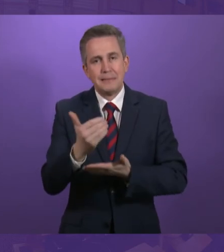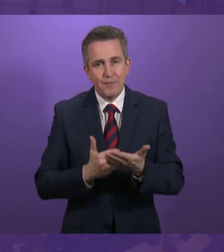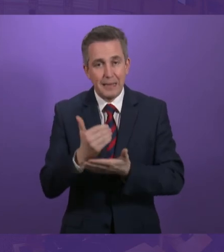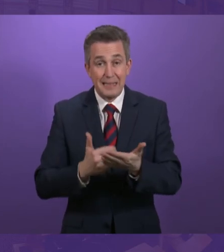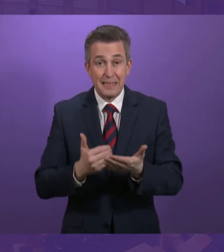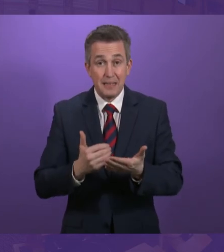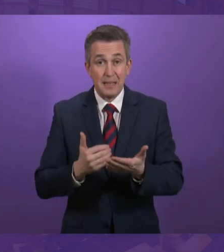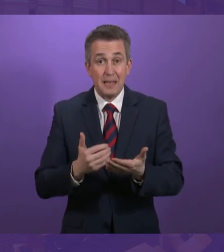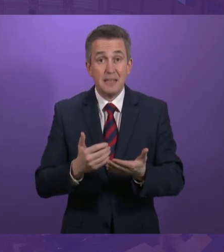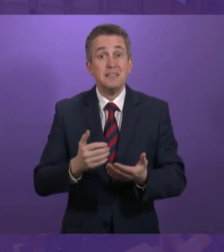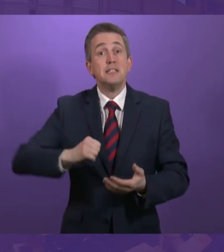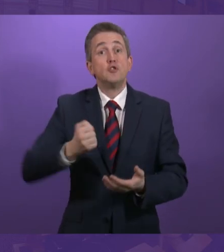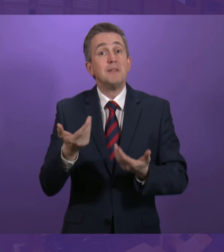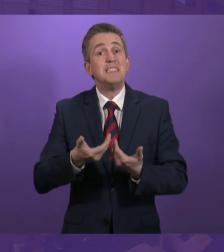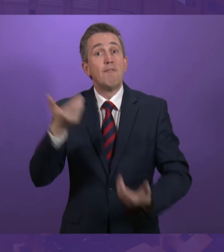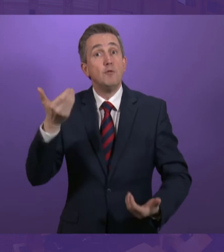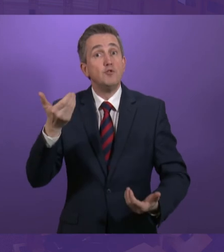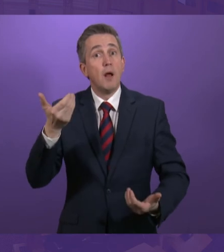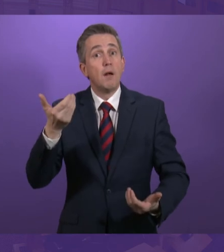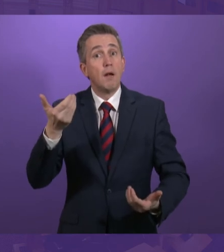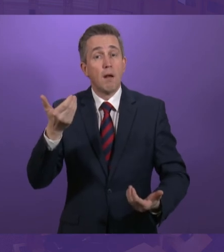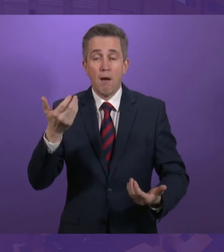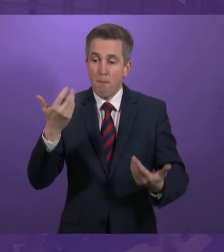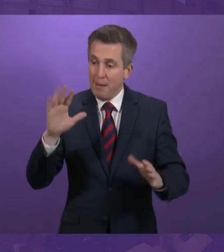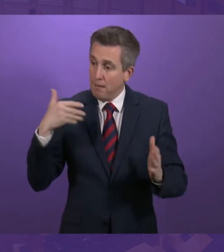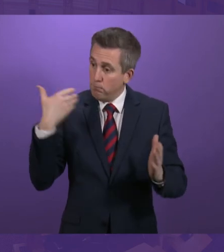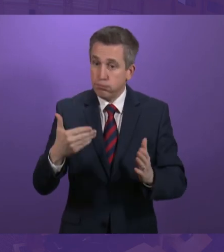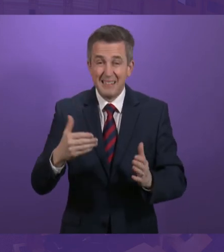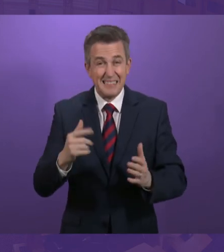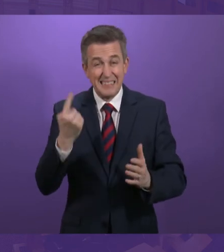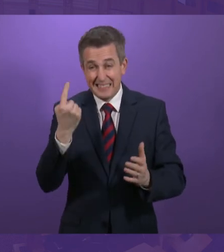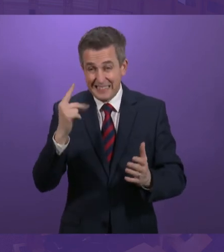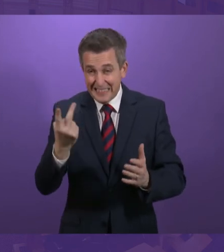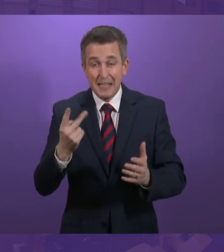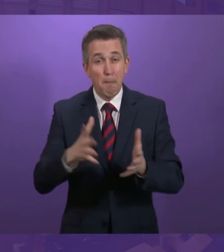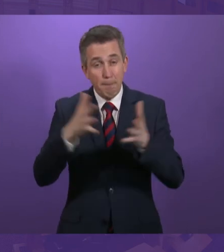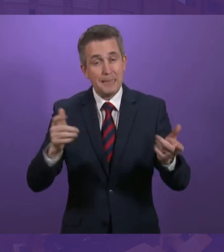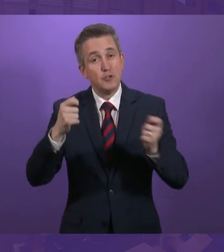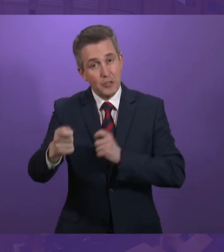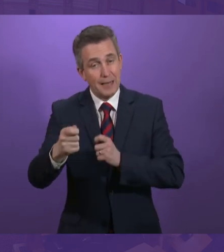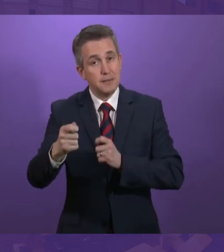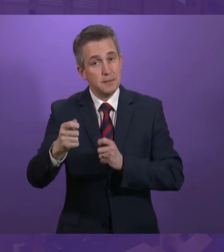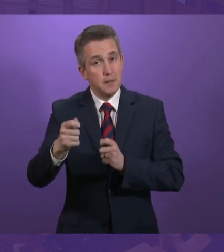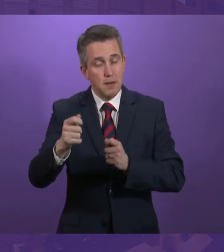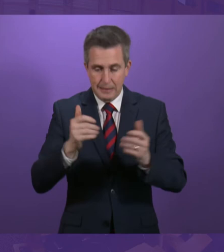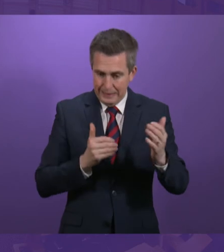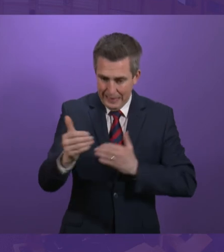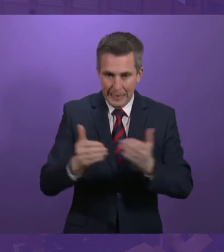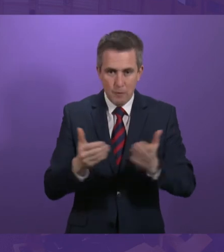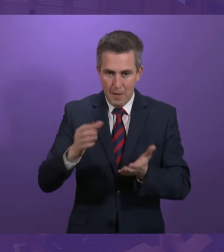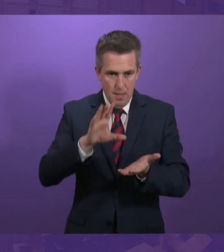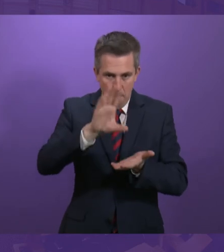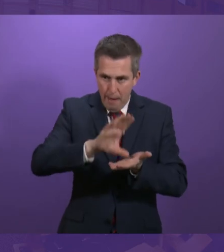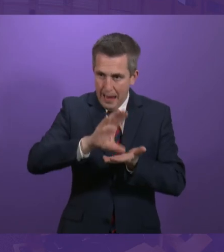of change since devolution. We're building a robust and future-proof digital system, which delivers a high volume of payments, is a very complex